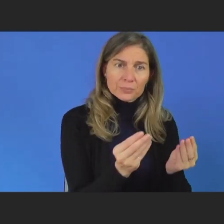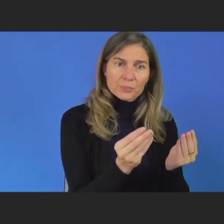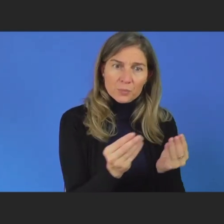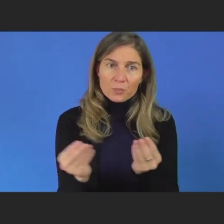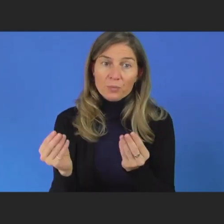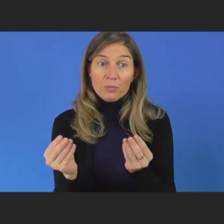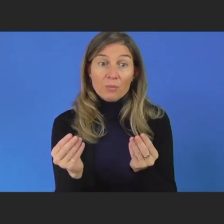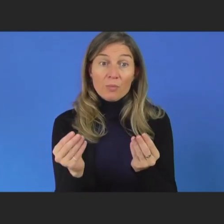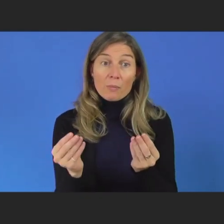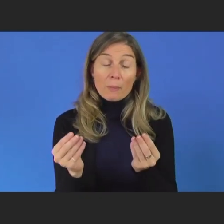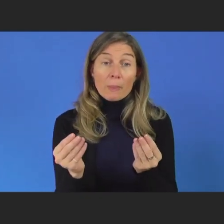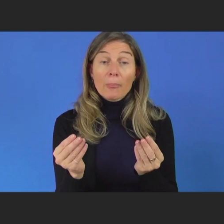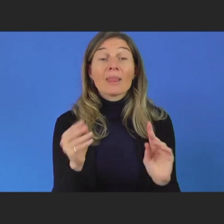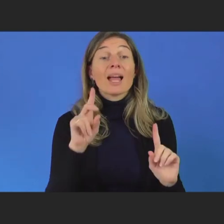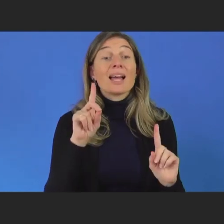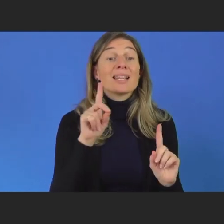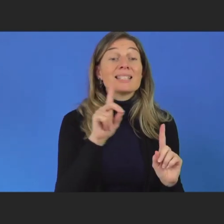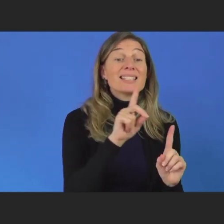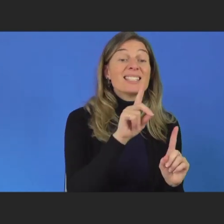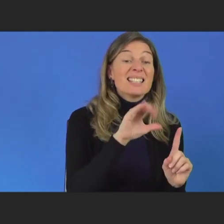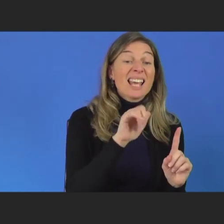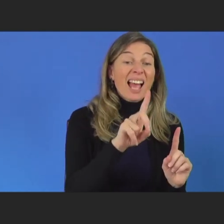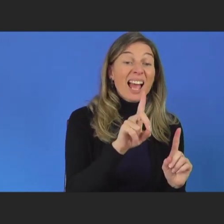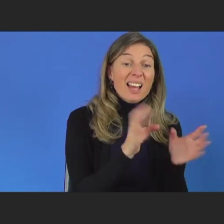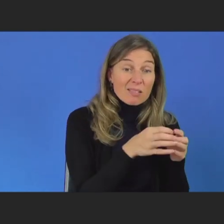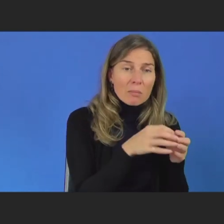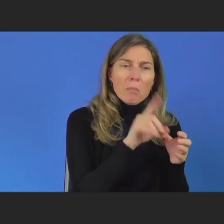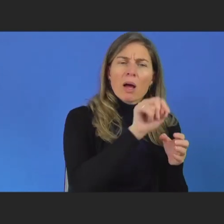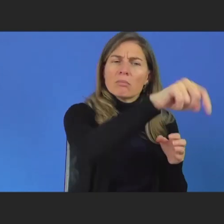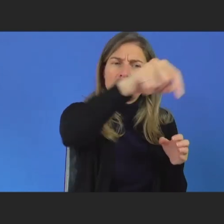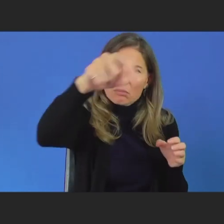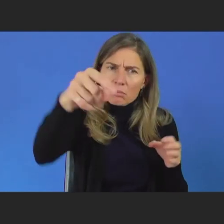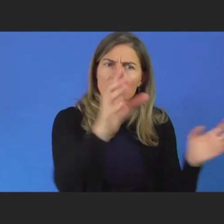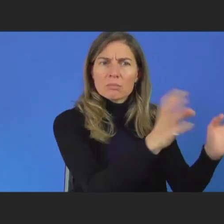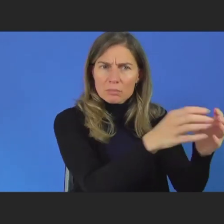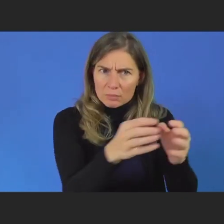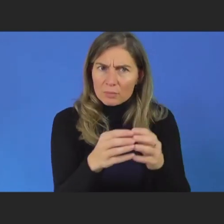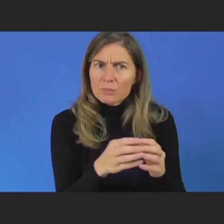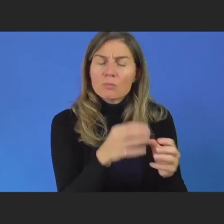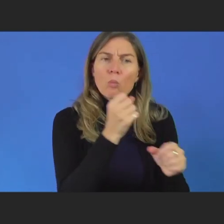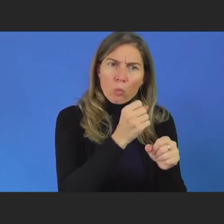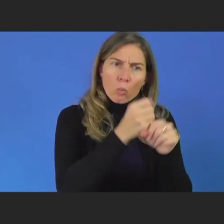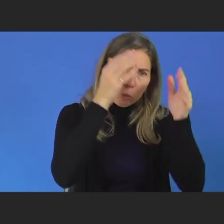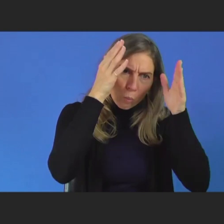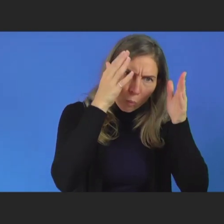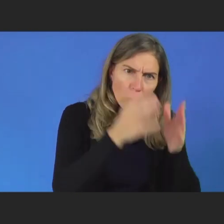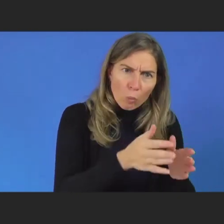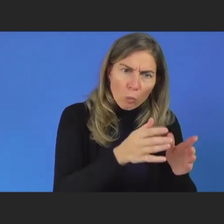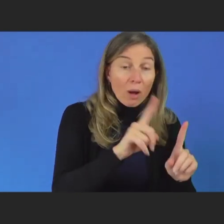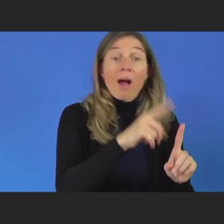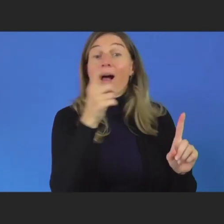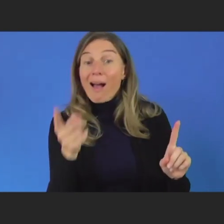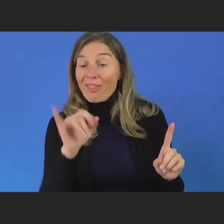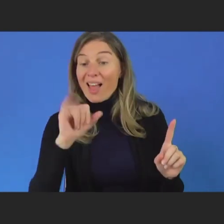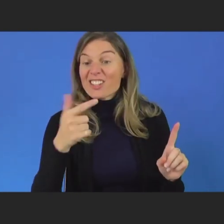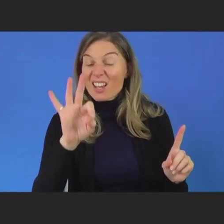different other DCAD And as well as some of our special projects, which we're working with the other IGFs, other